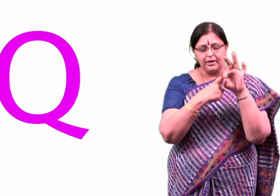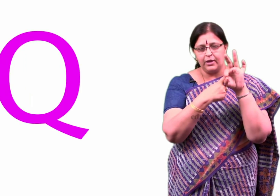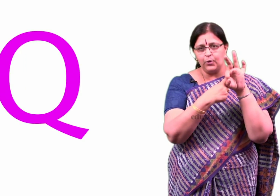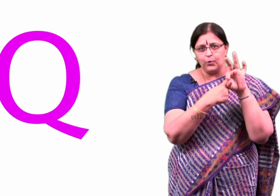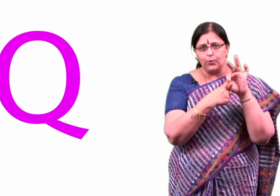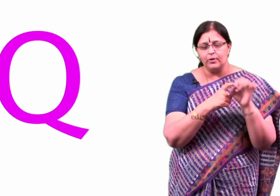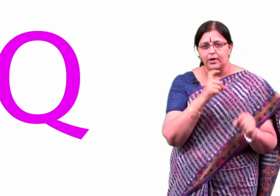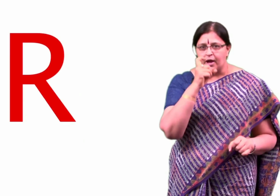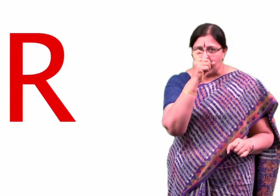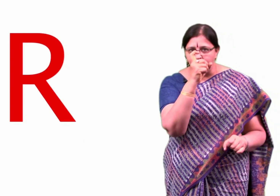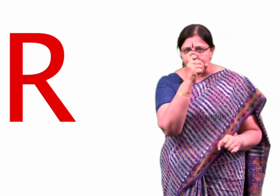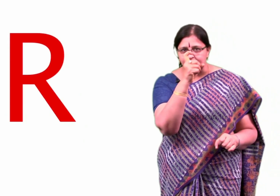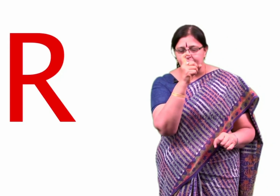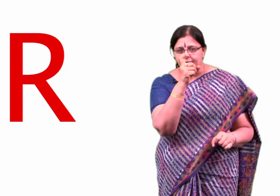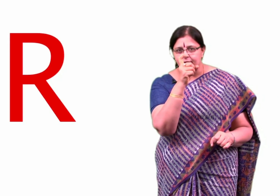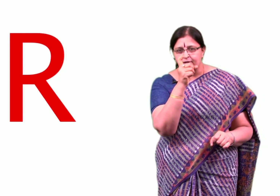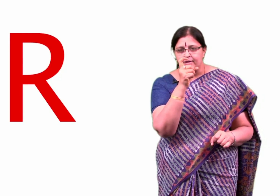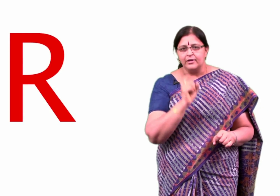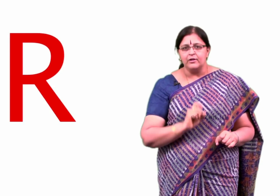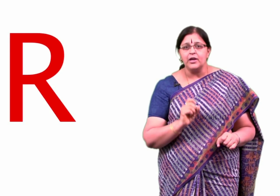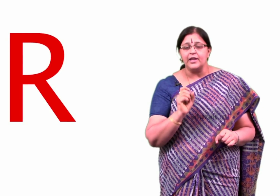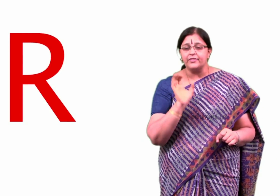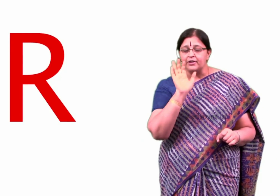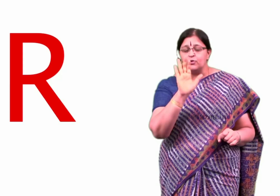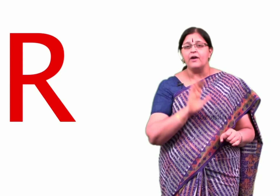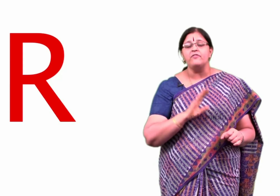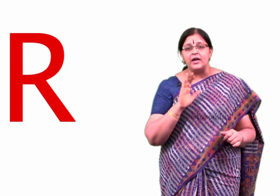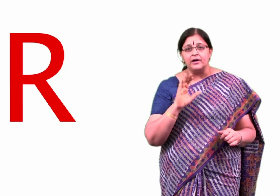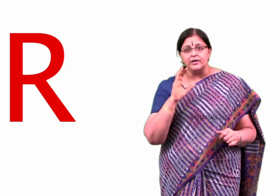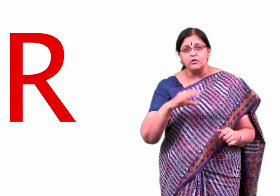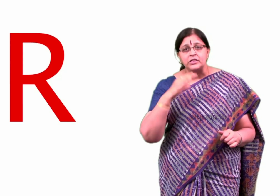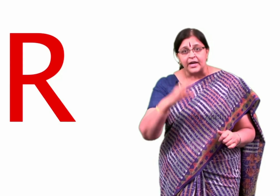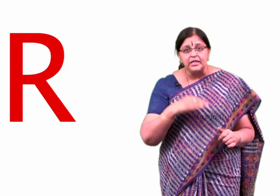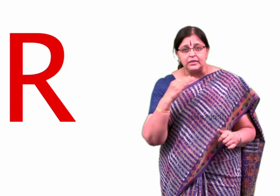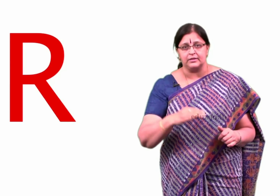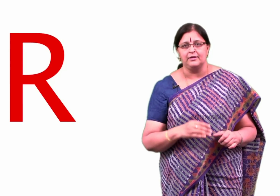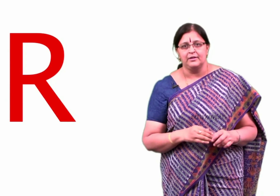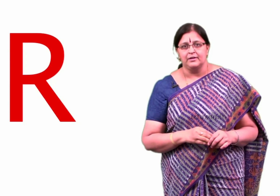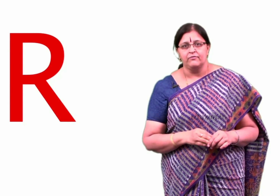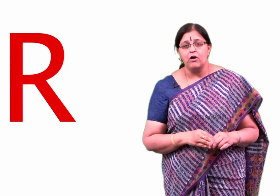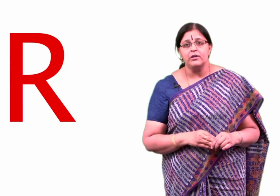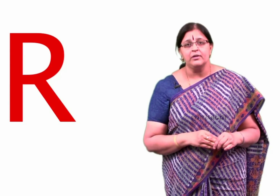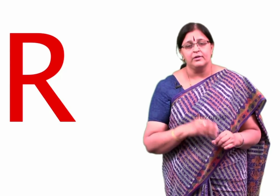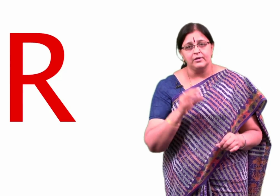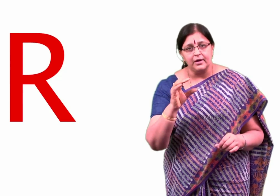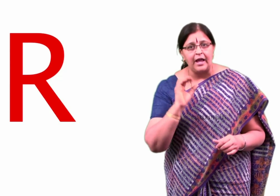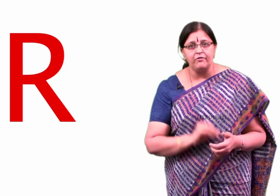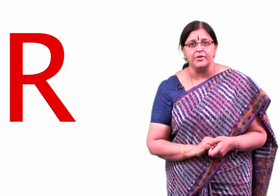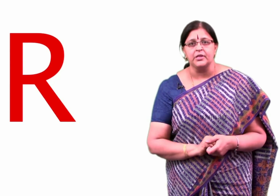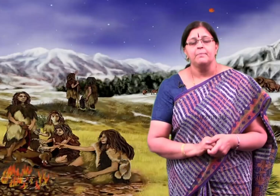Q, R, like that you have signs, for alphabets,